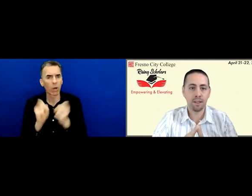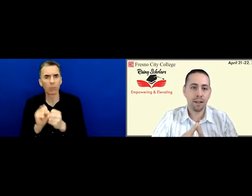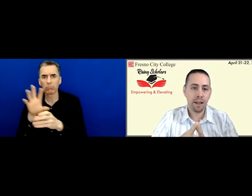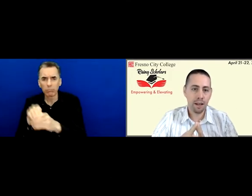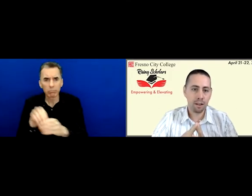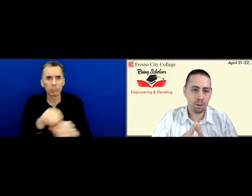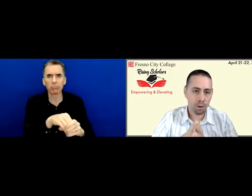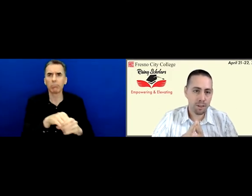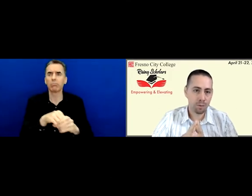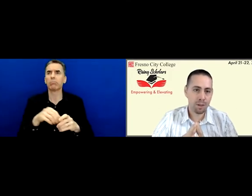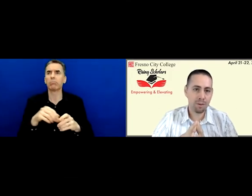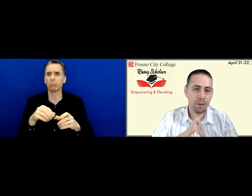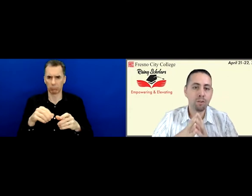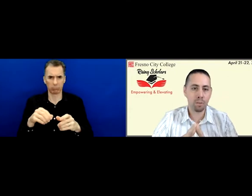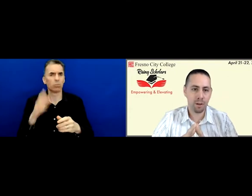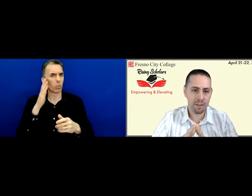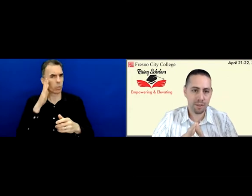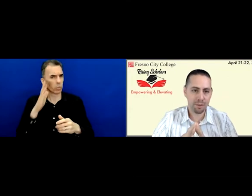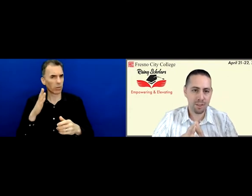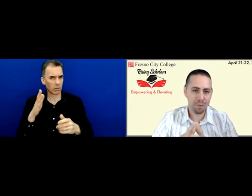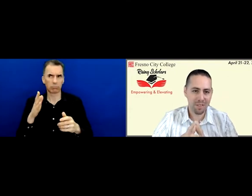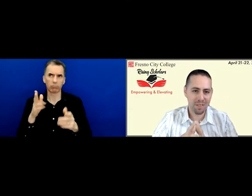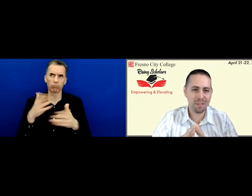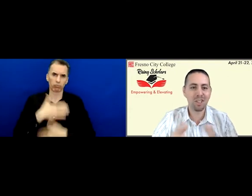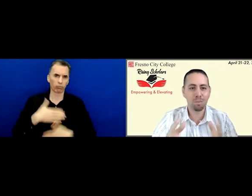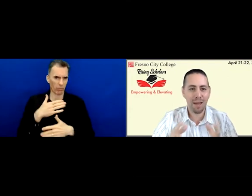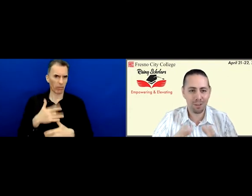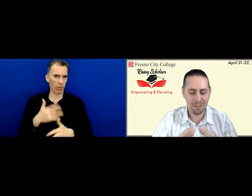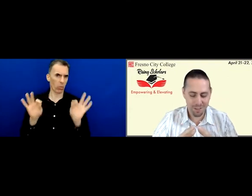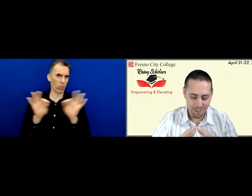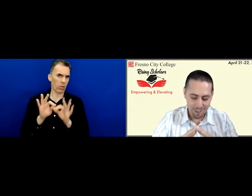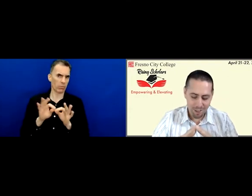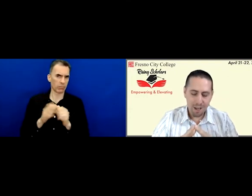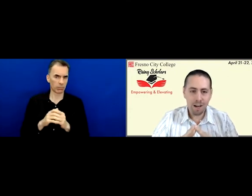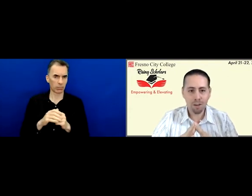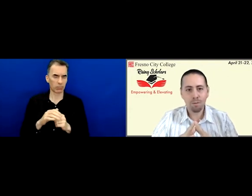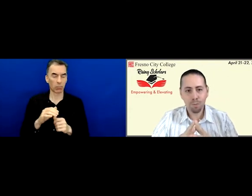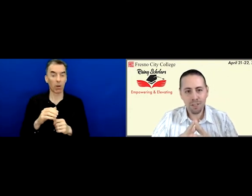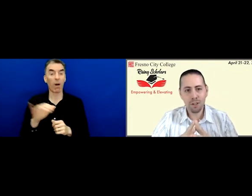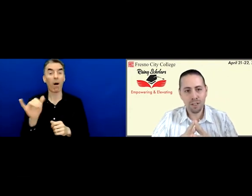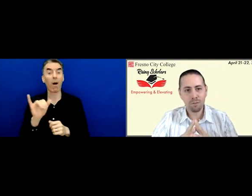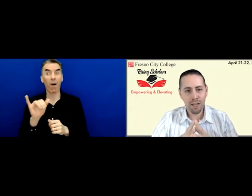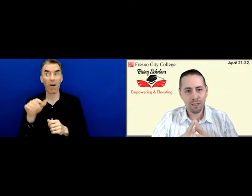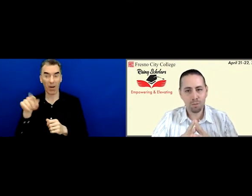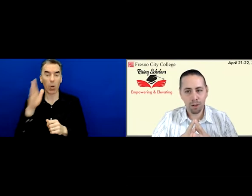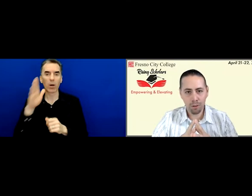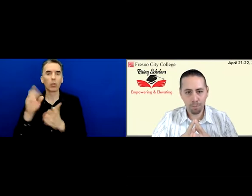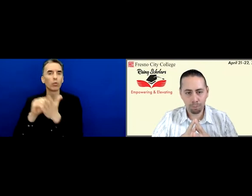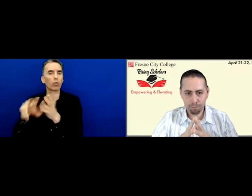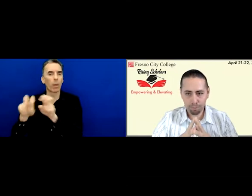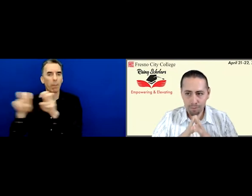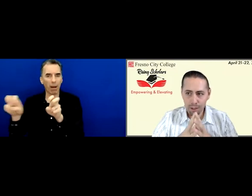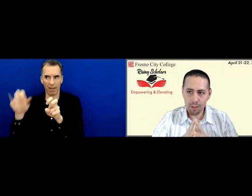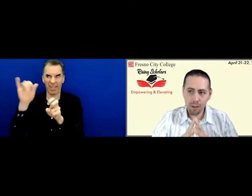and, of course, one of my favorite parts of the symposium, the student panels. Please join us if you can tomorrow.